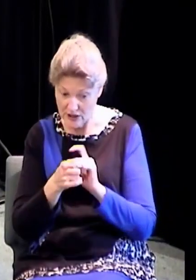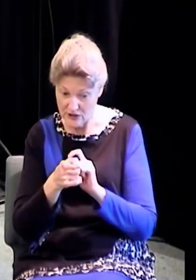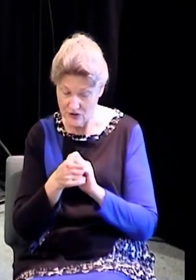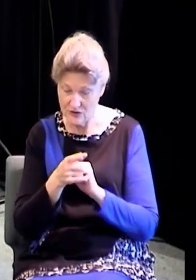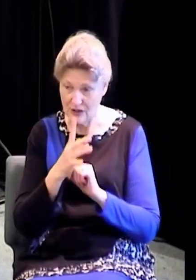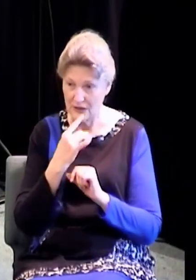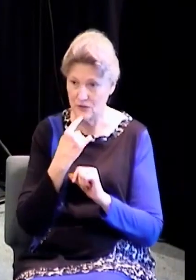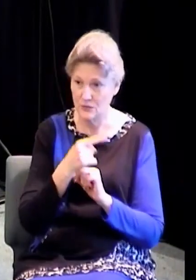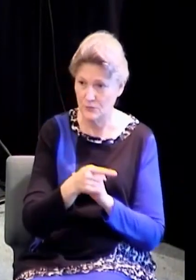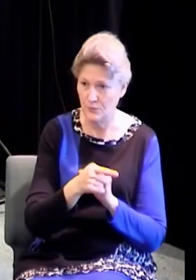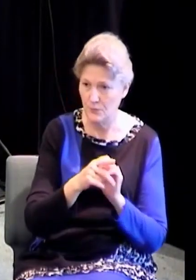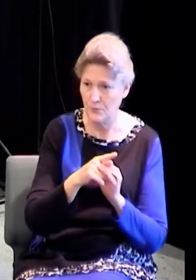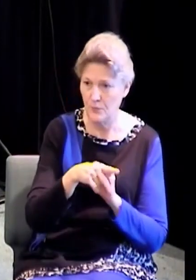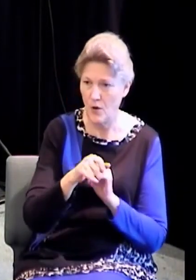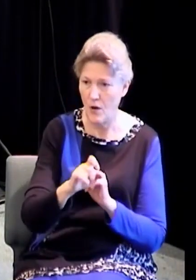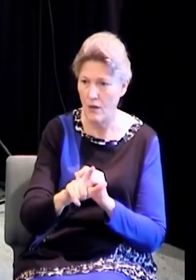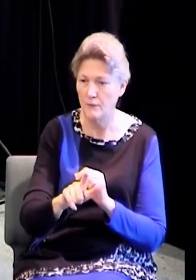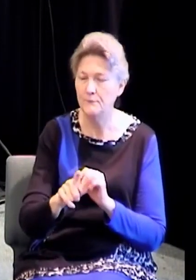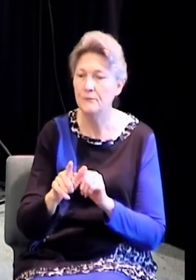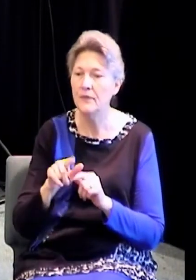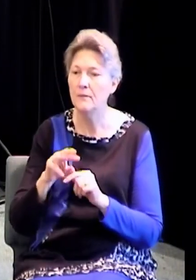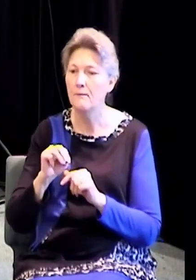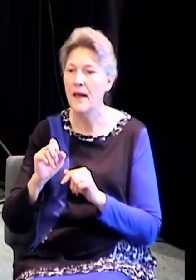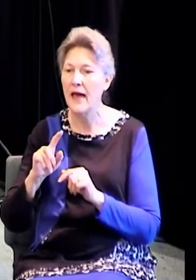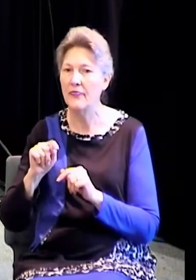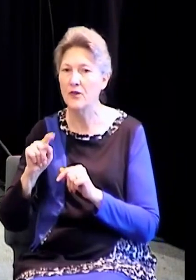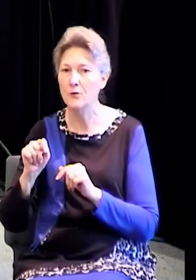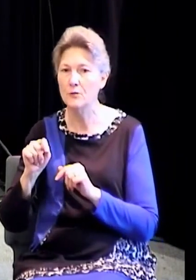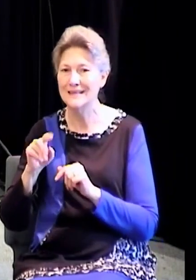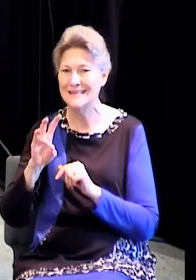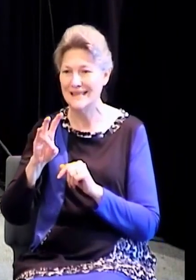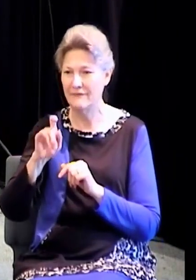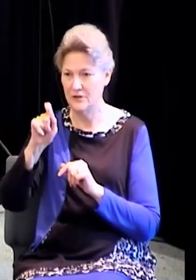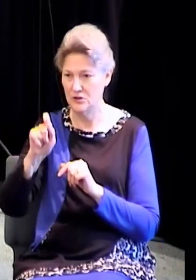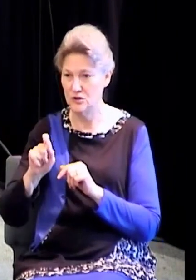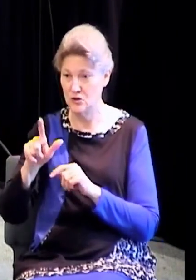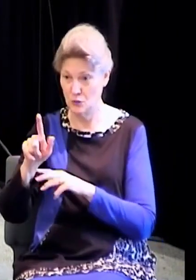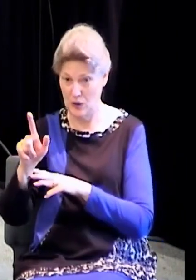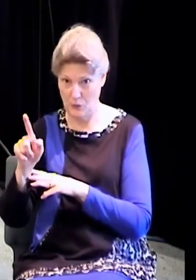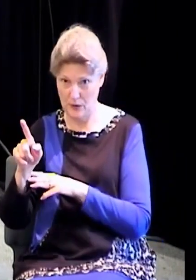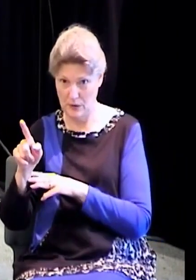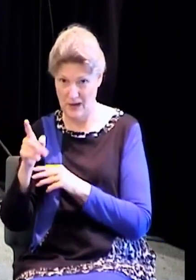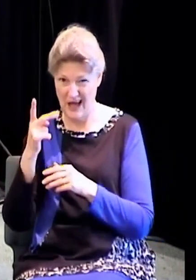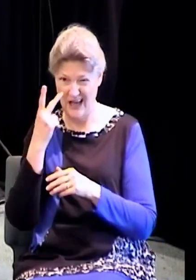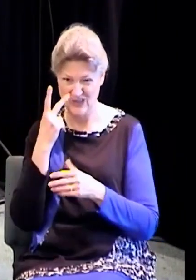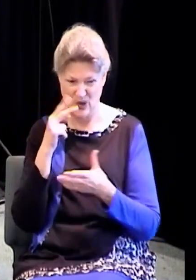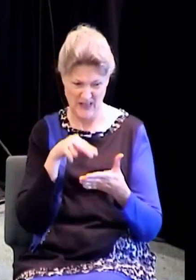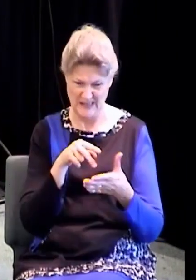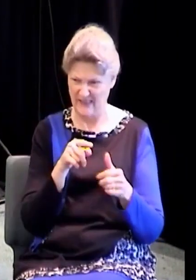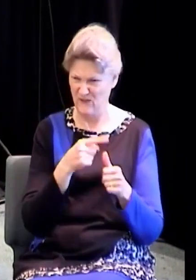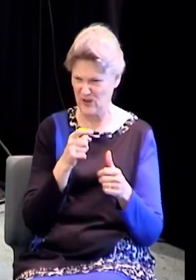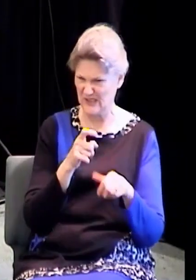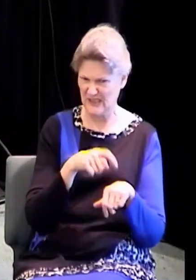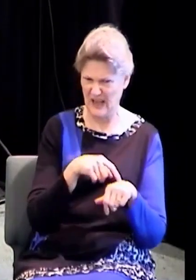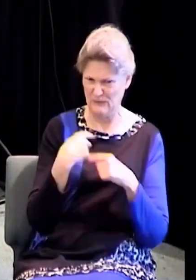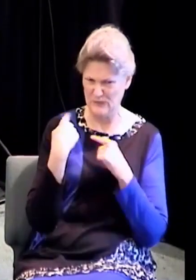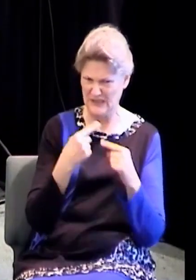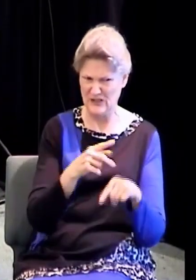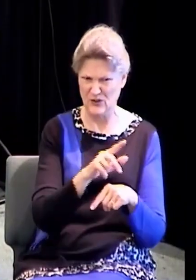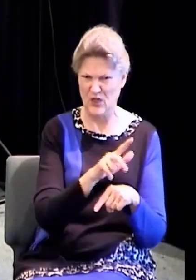But then Matthew 7, 21 says this. Saw this for the first time in 34 years. Not everyone that saith unto